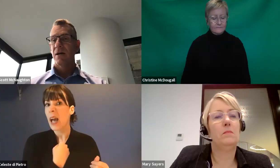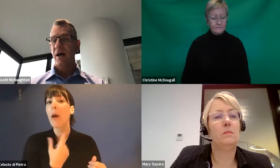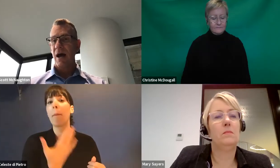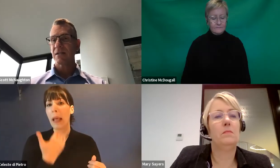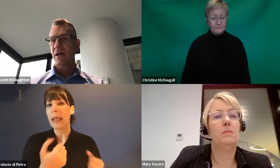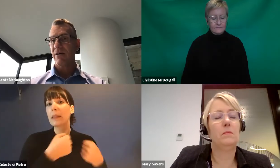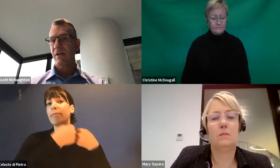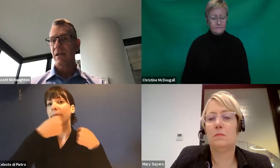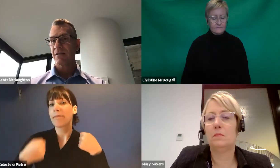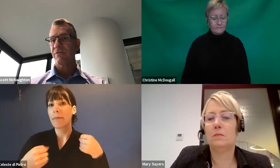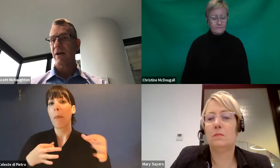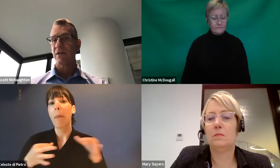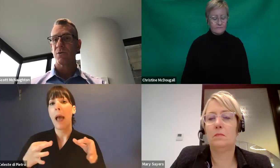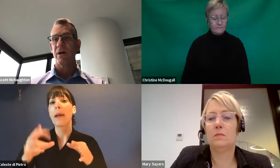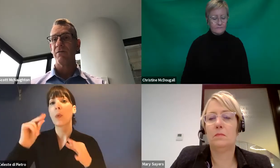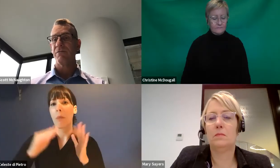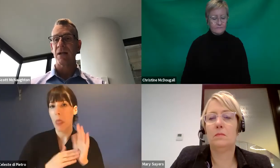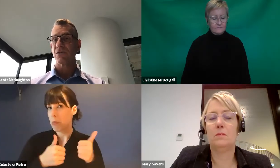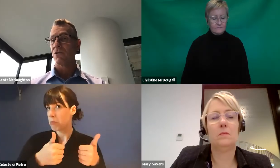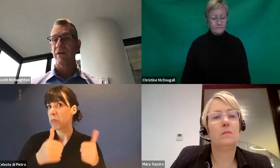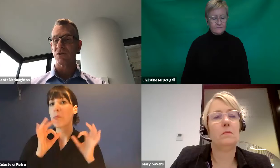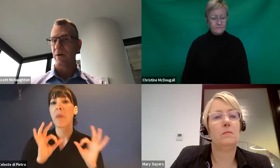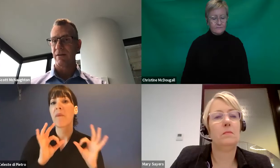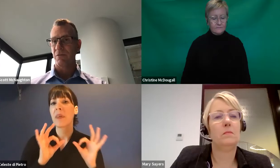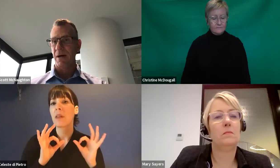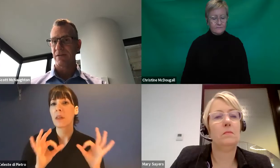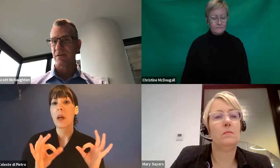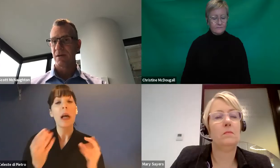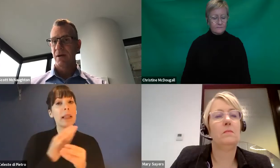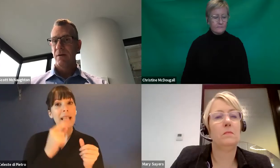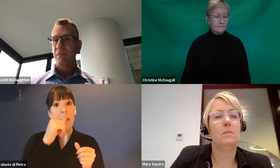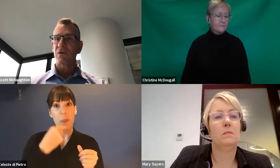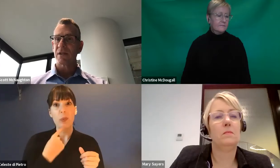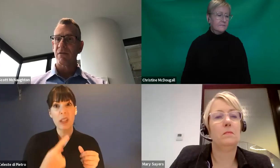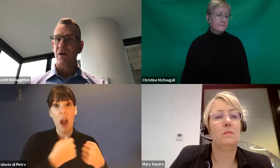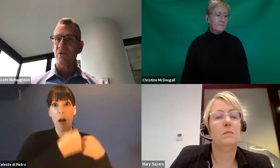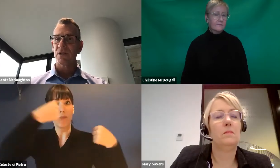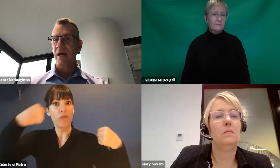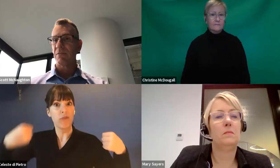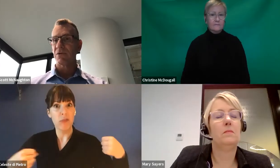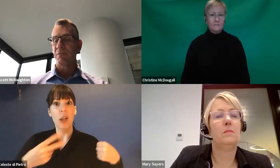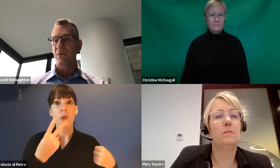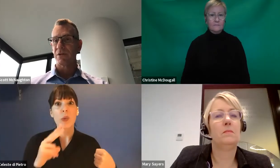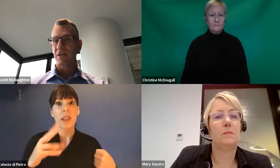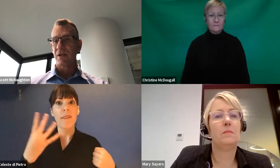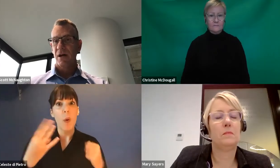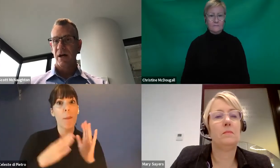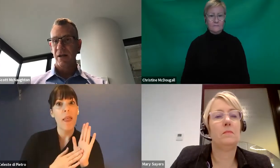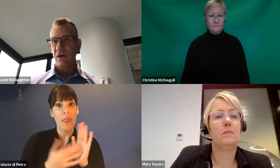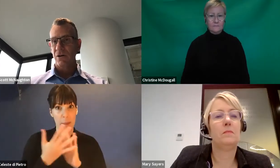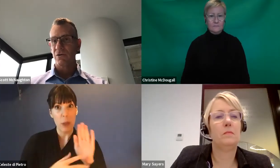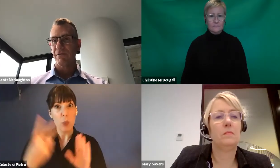as it currently is for another 12 months or even 24 months, because they've got good stable supports.